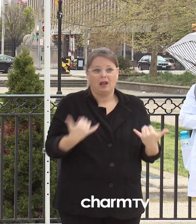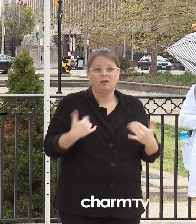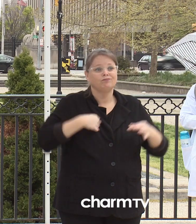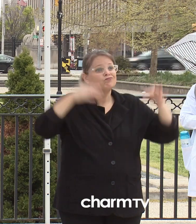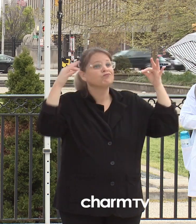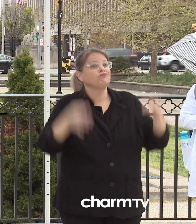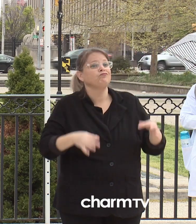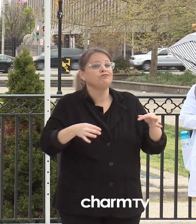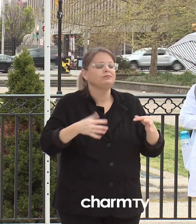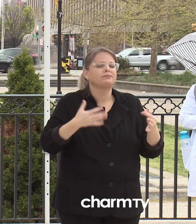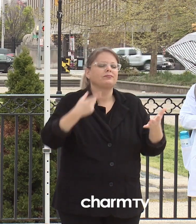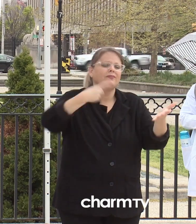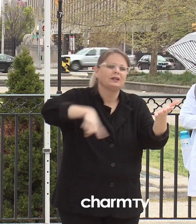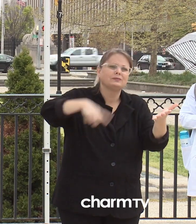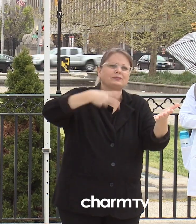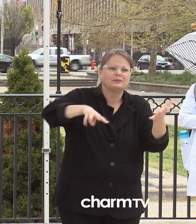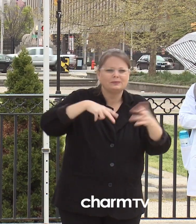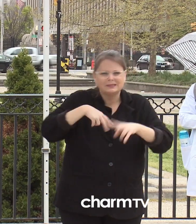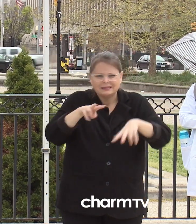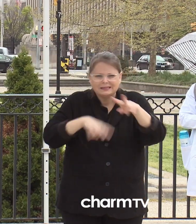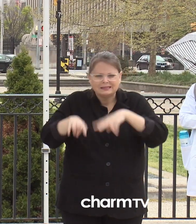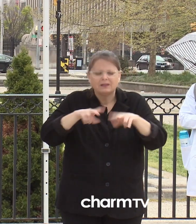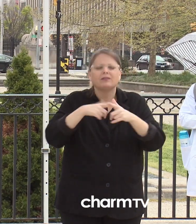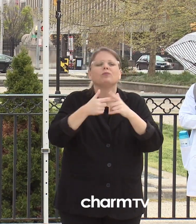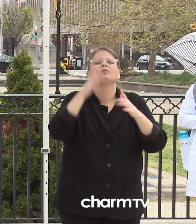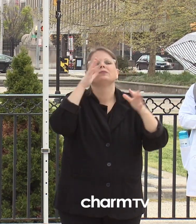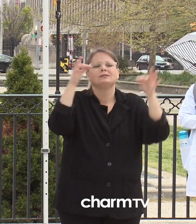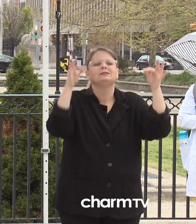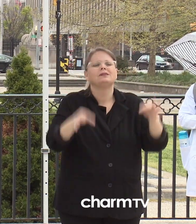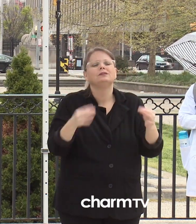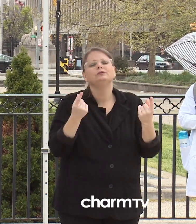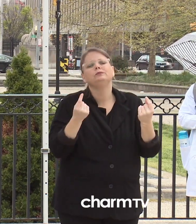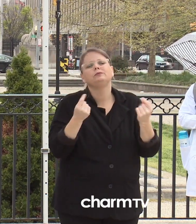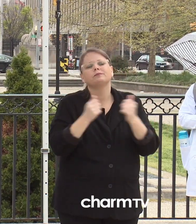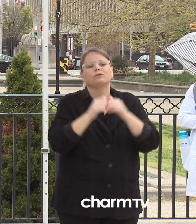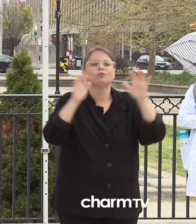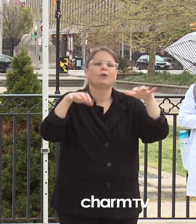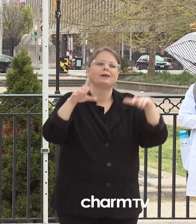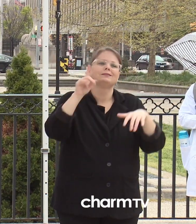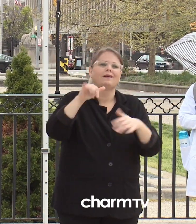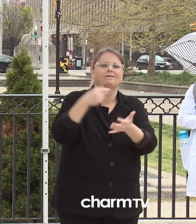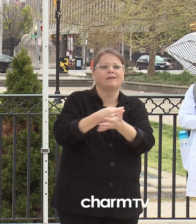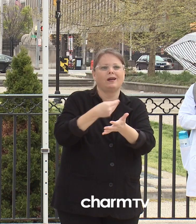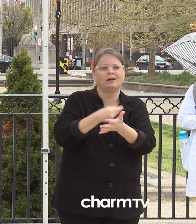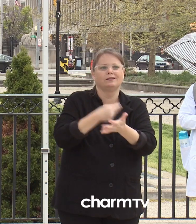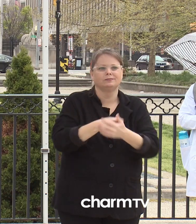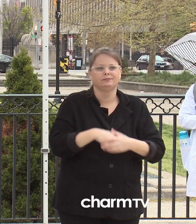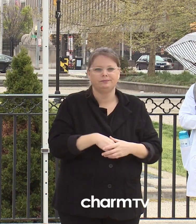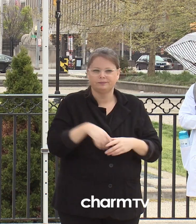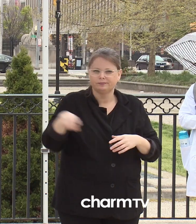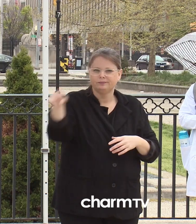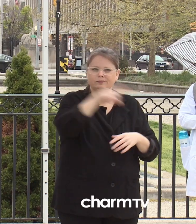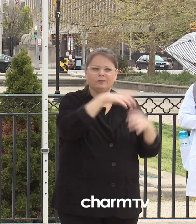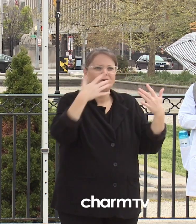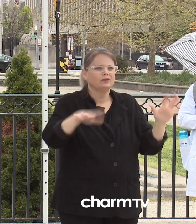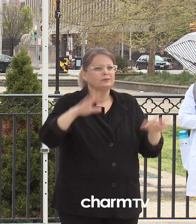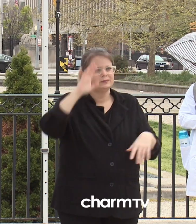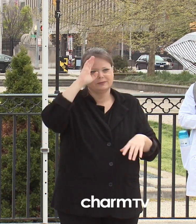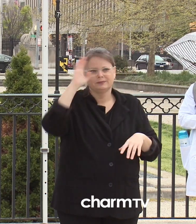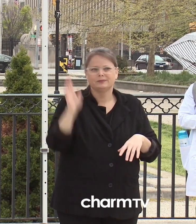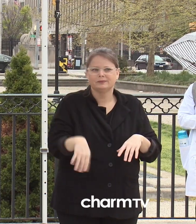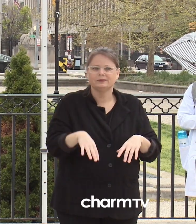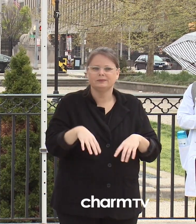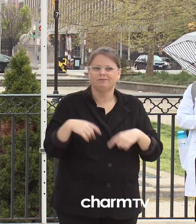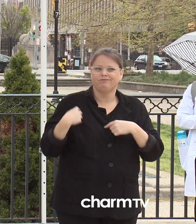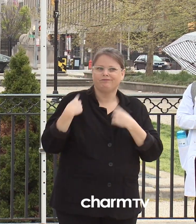be used against the Rainy Day Fund. I believe, as everyone is aware, we have implemented a current year